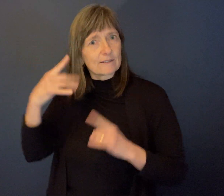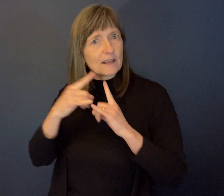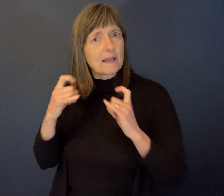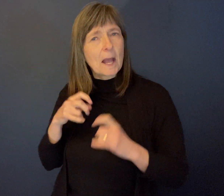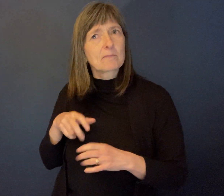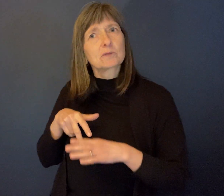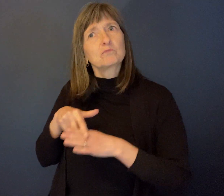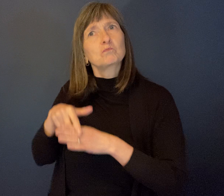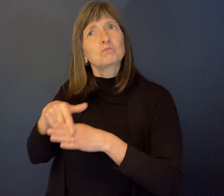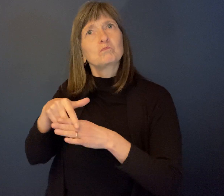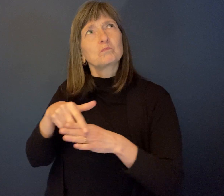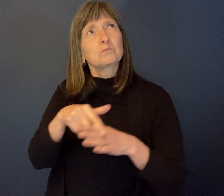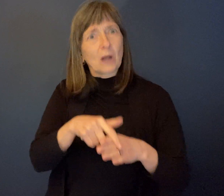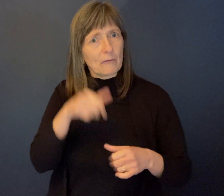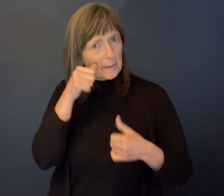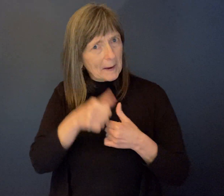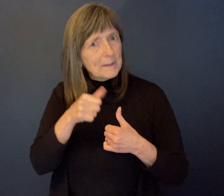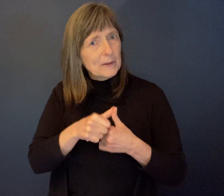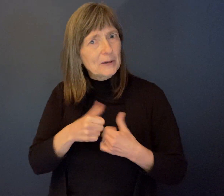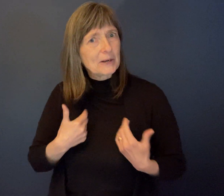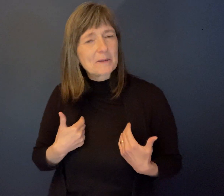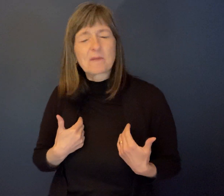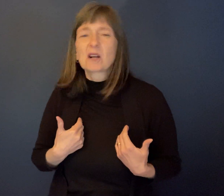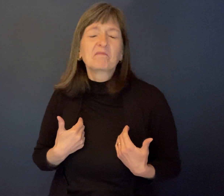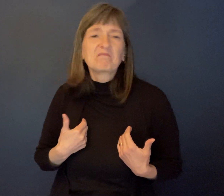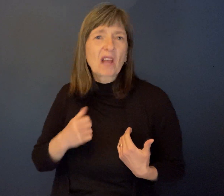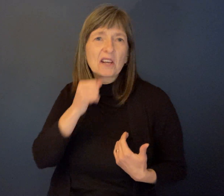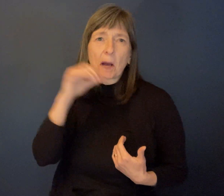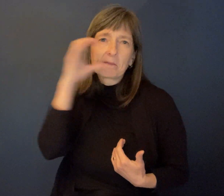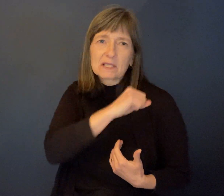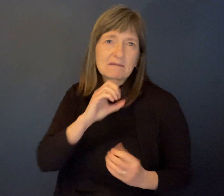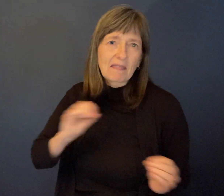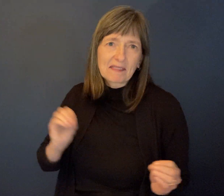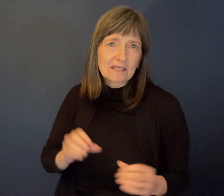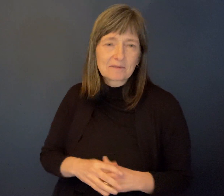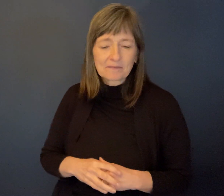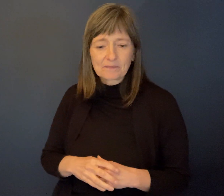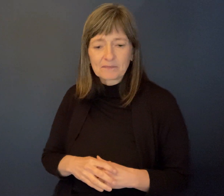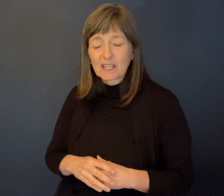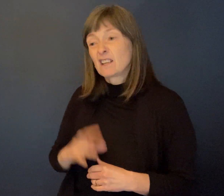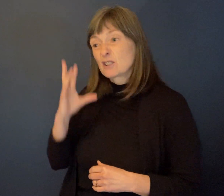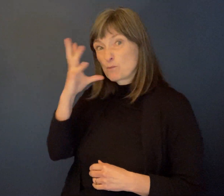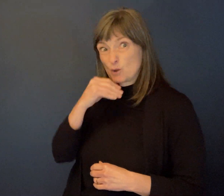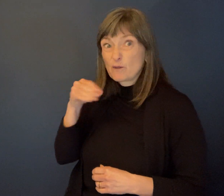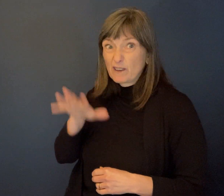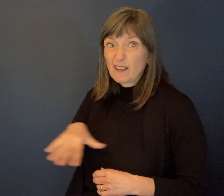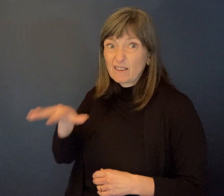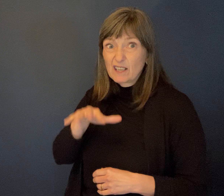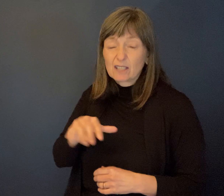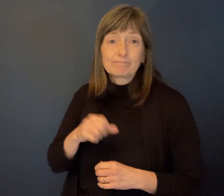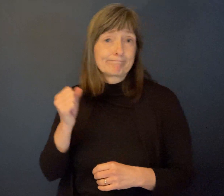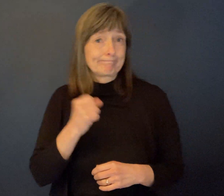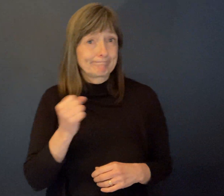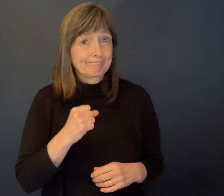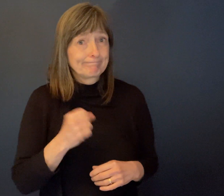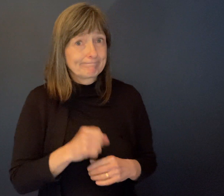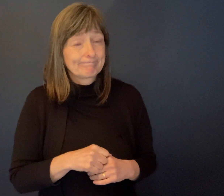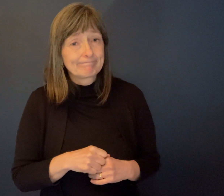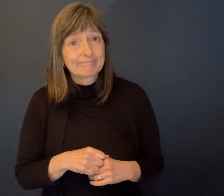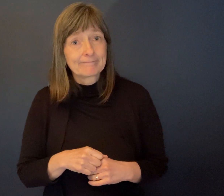interesting memories. But like I said, you didn't miss too much. It is a lovely park, actually. It is. So would the children have